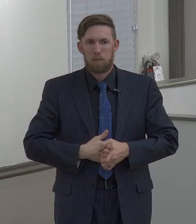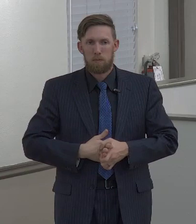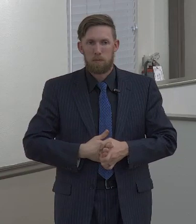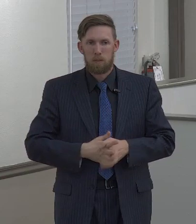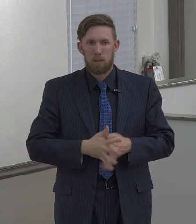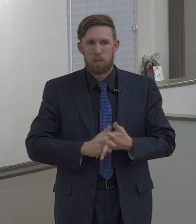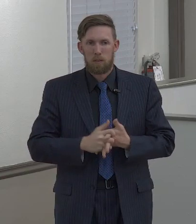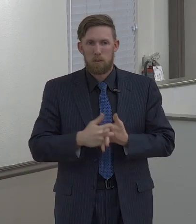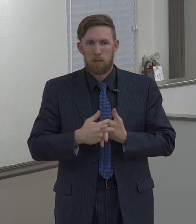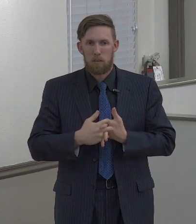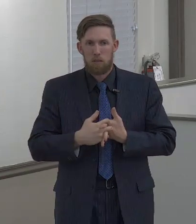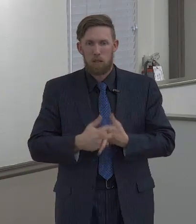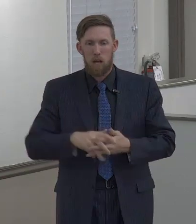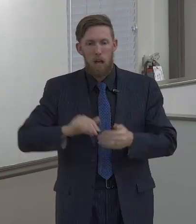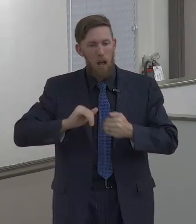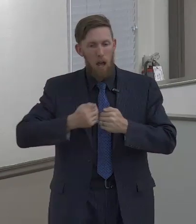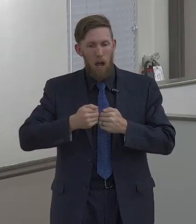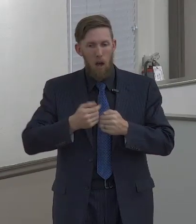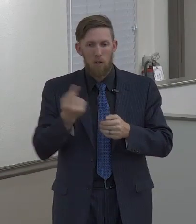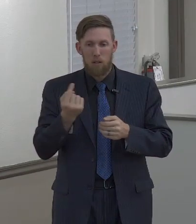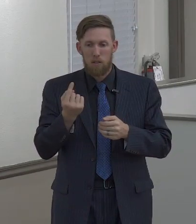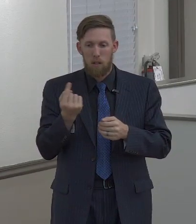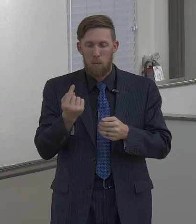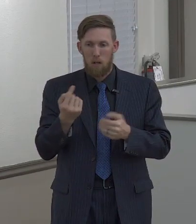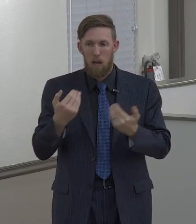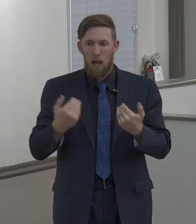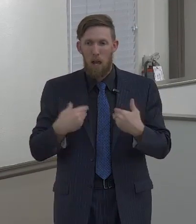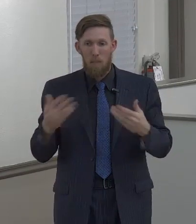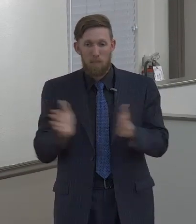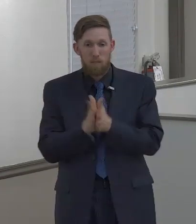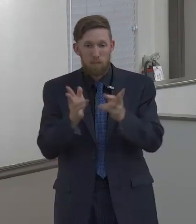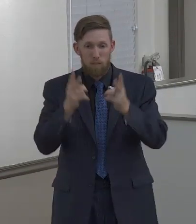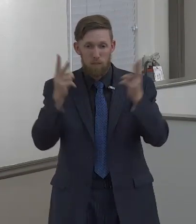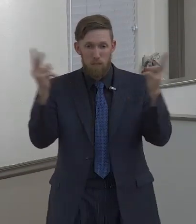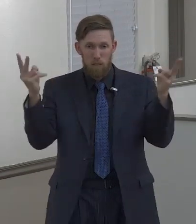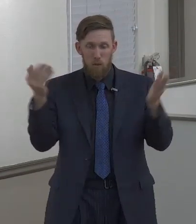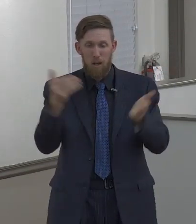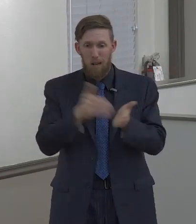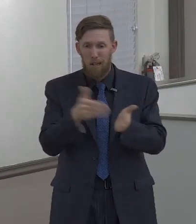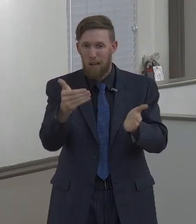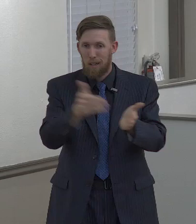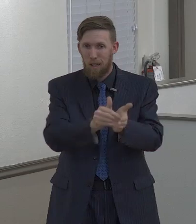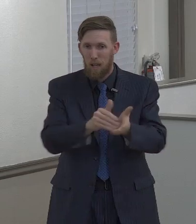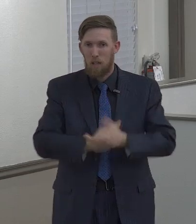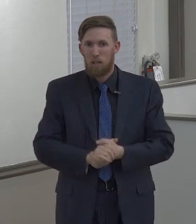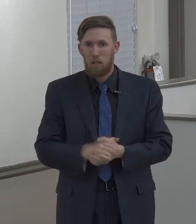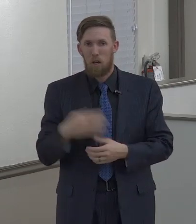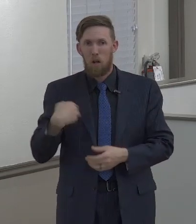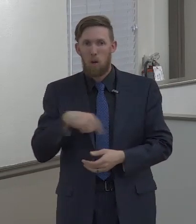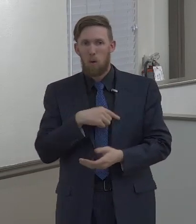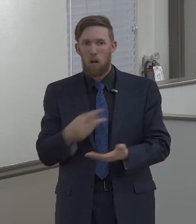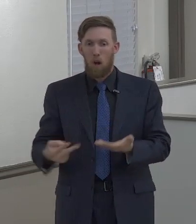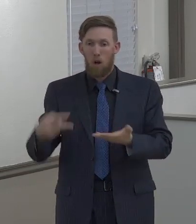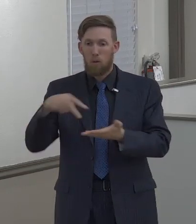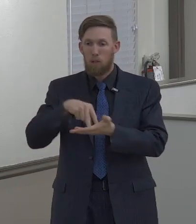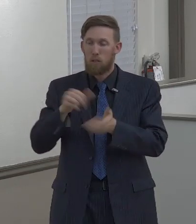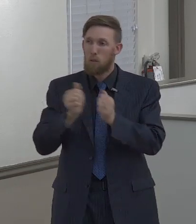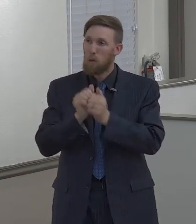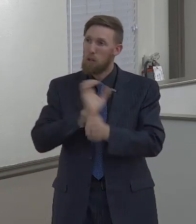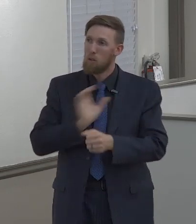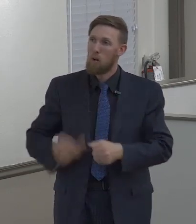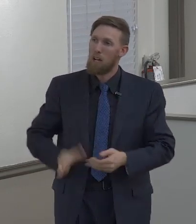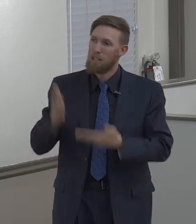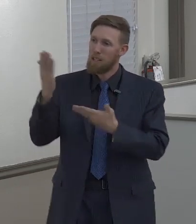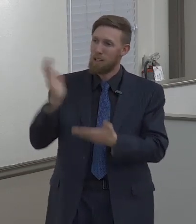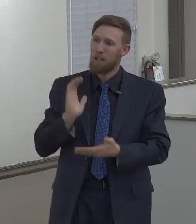How is it that a person can constantly gain victory? What is it that we're to do? It says that we are risen with Christ. It